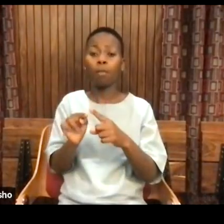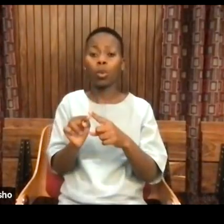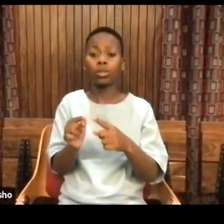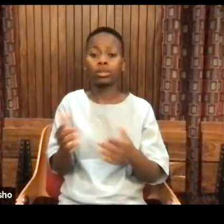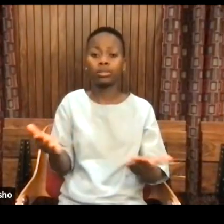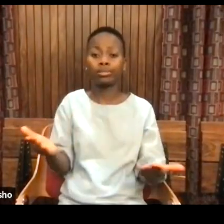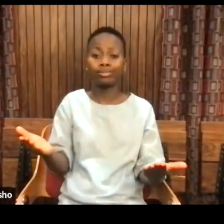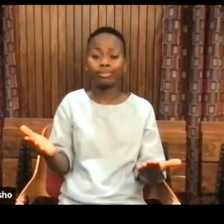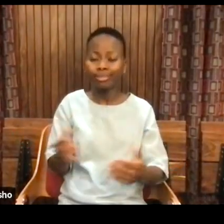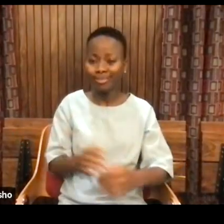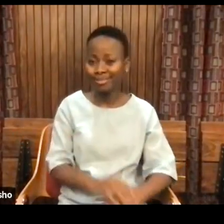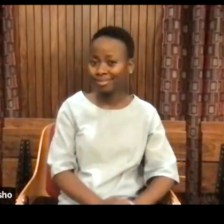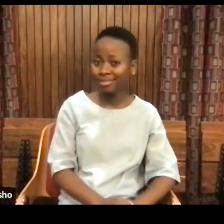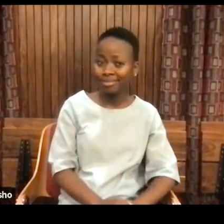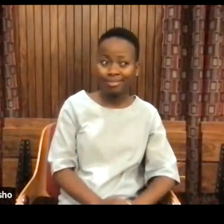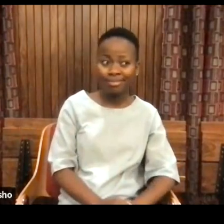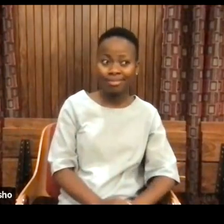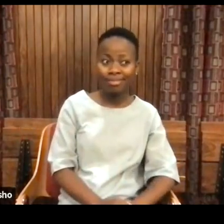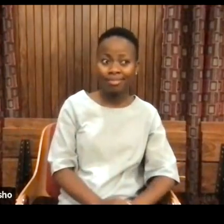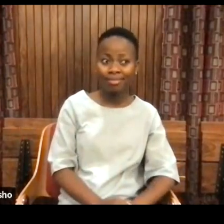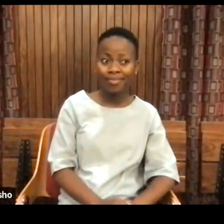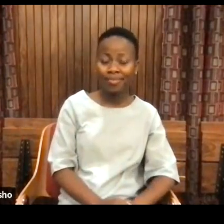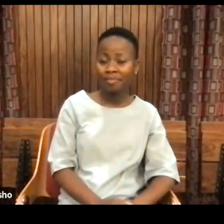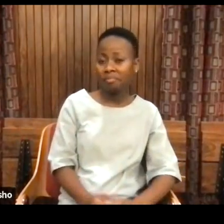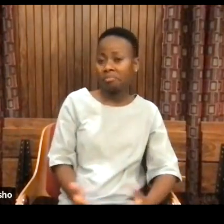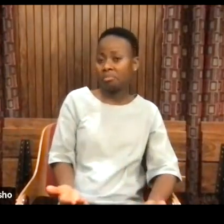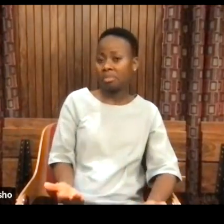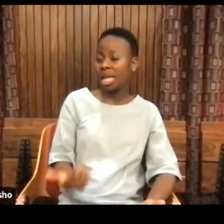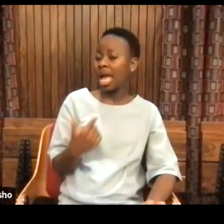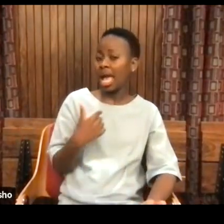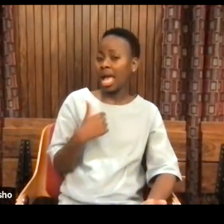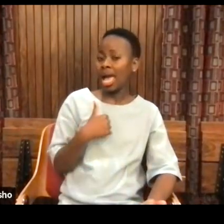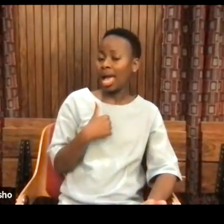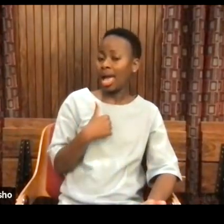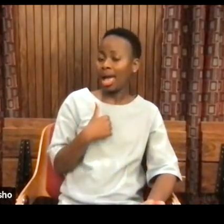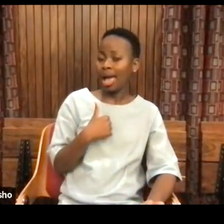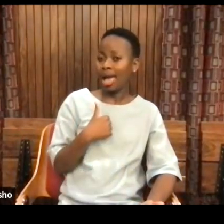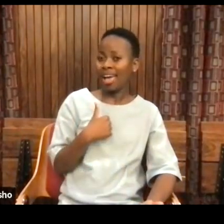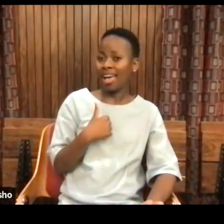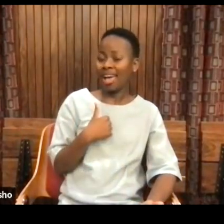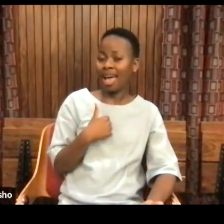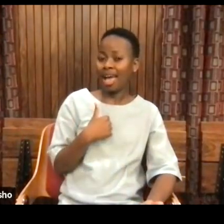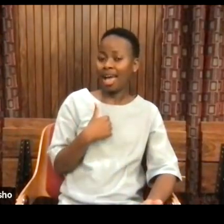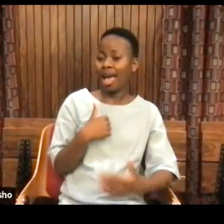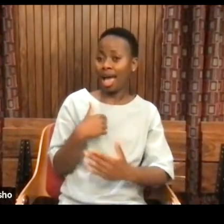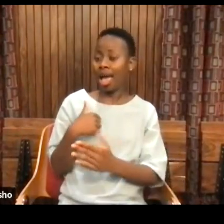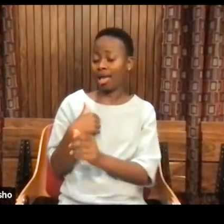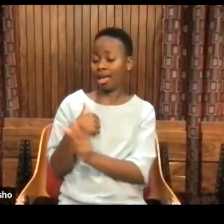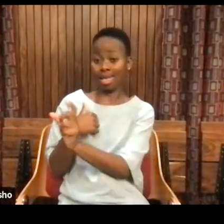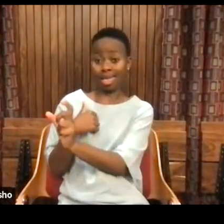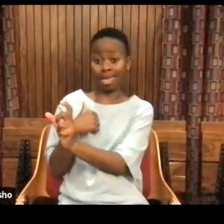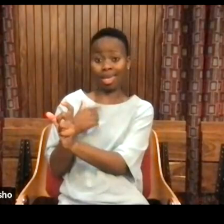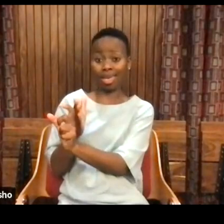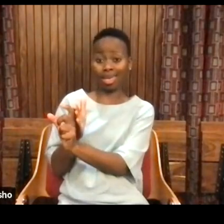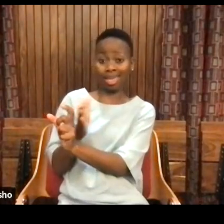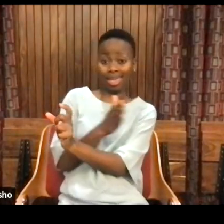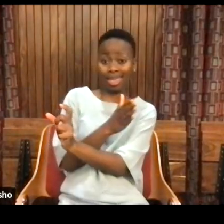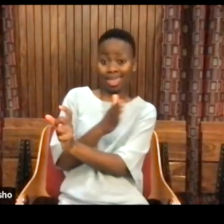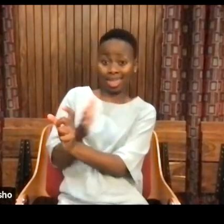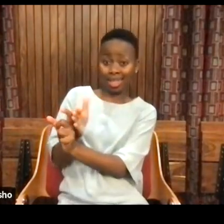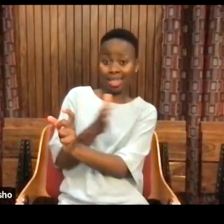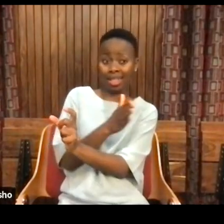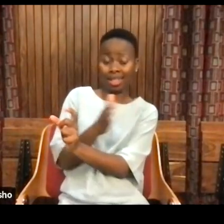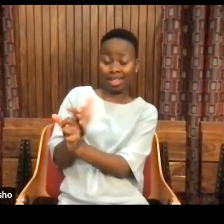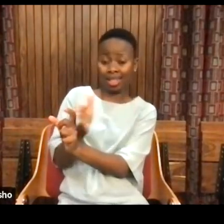What's the point? So I guess I'd have to give it some sort of a preface, which